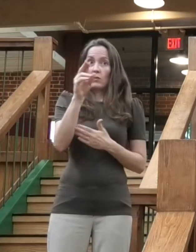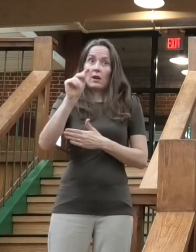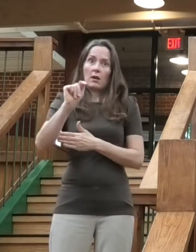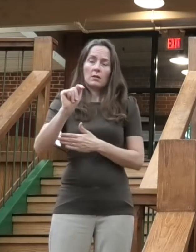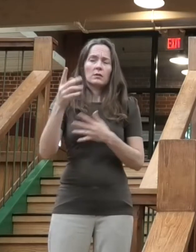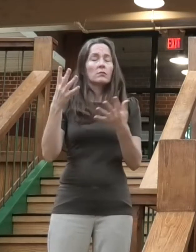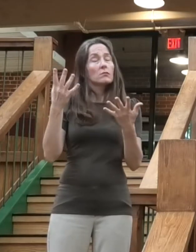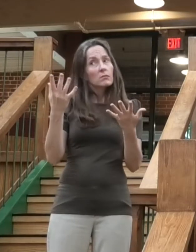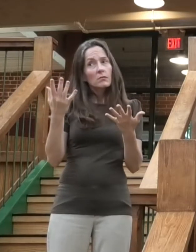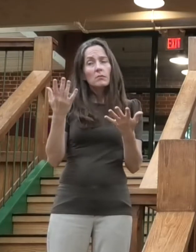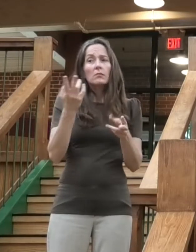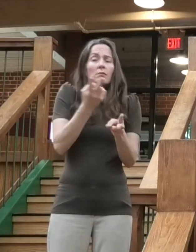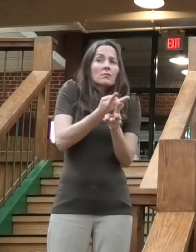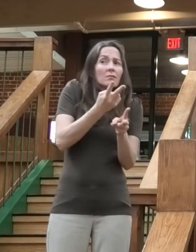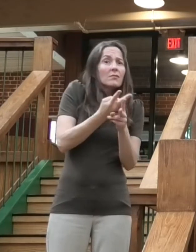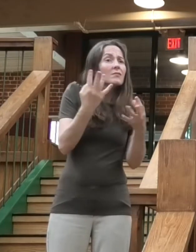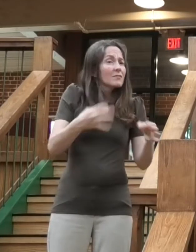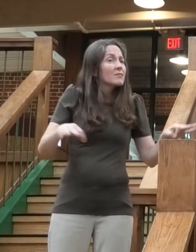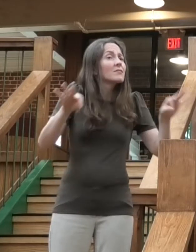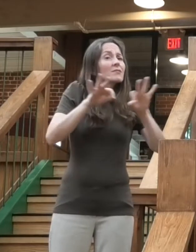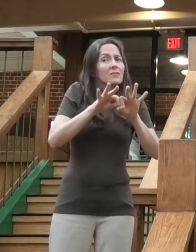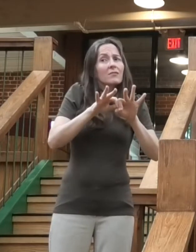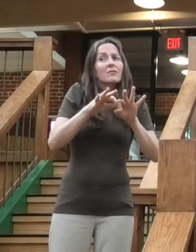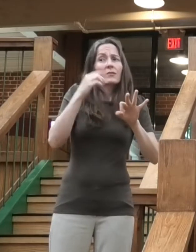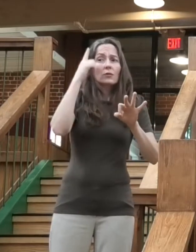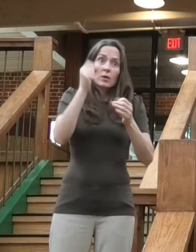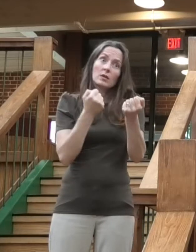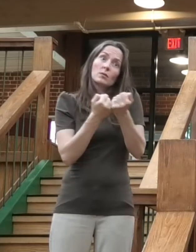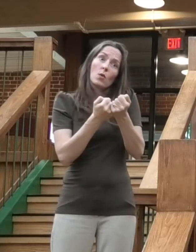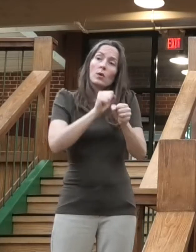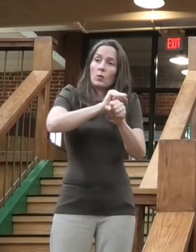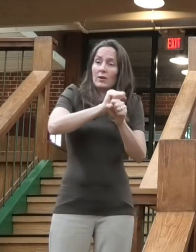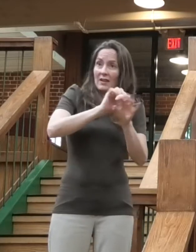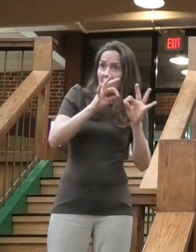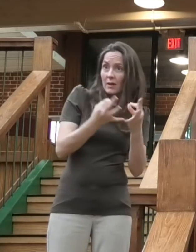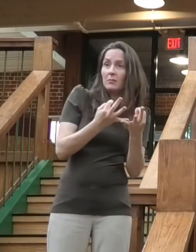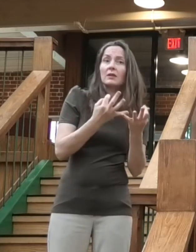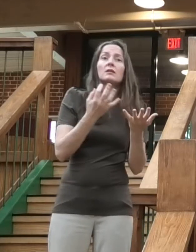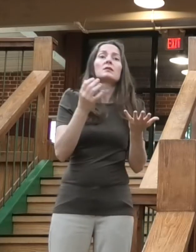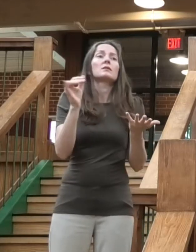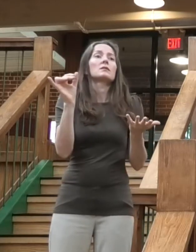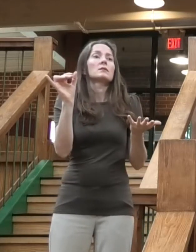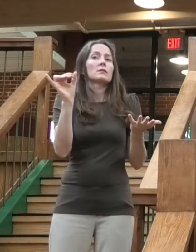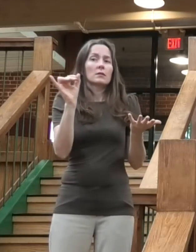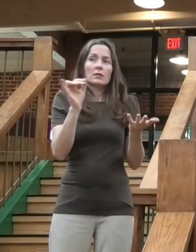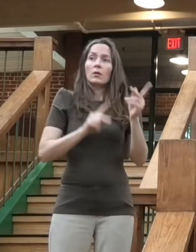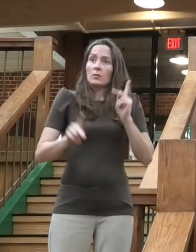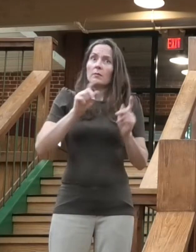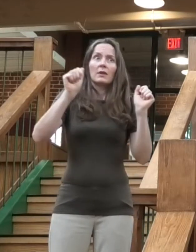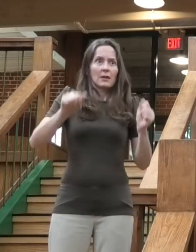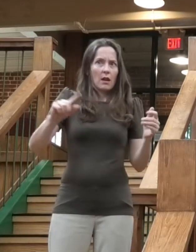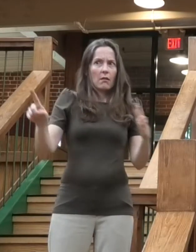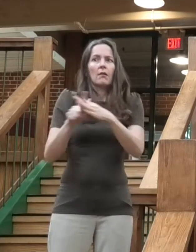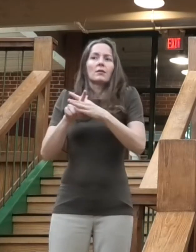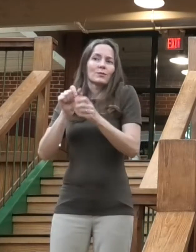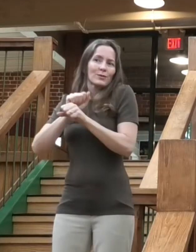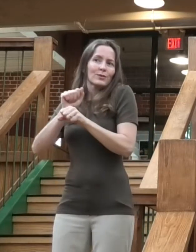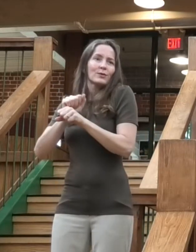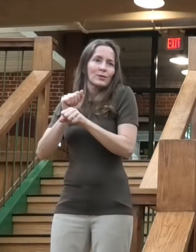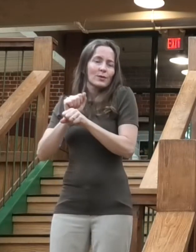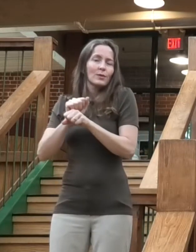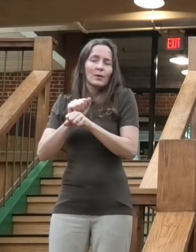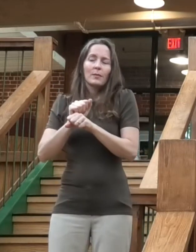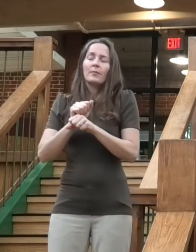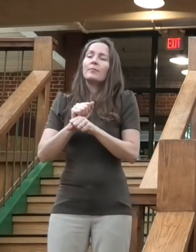workforce and working families. Our EDA is working closely with Visit Howard County to